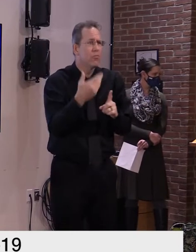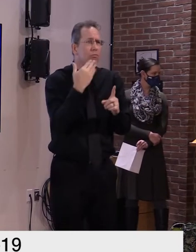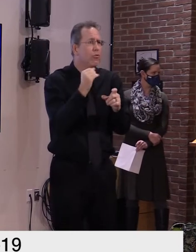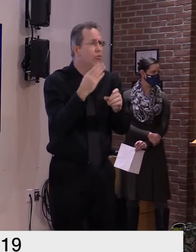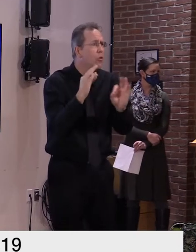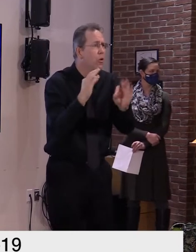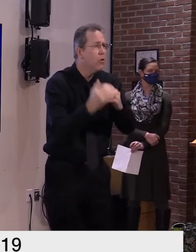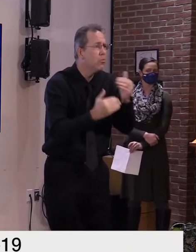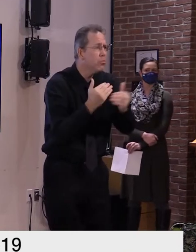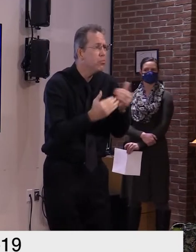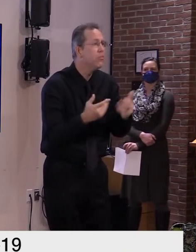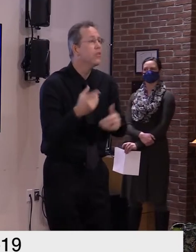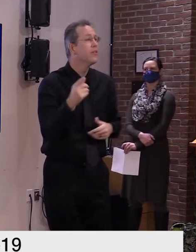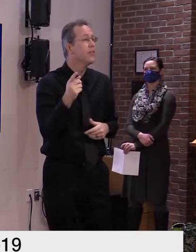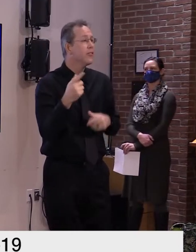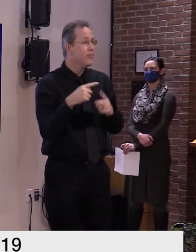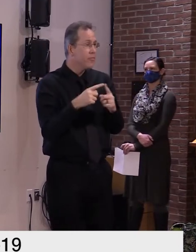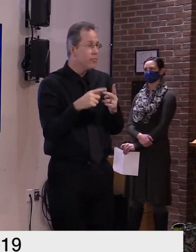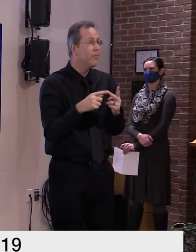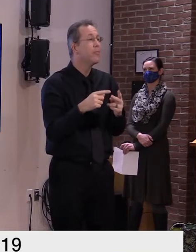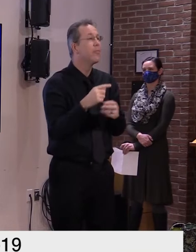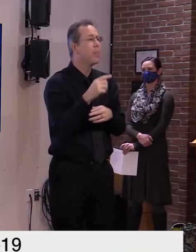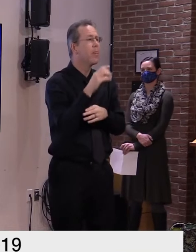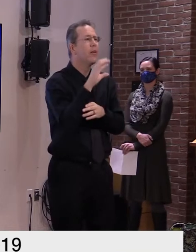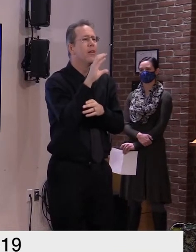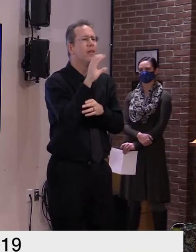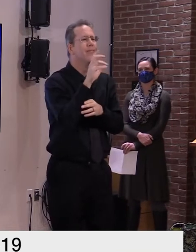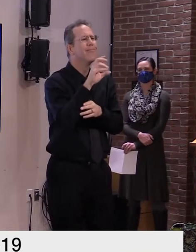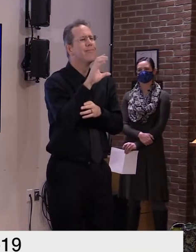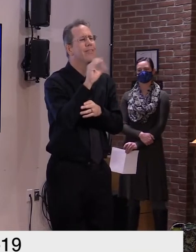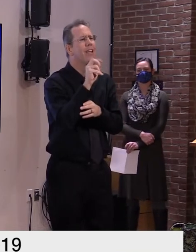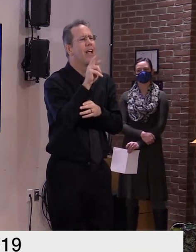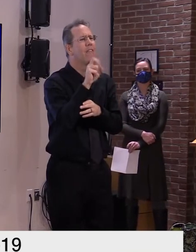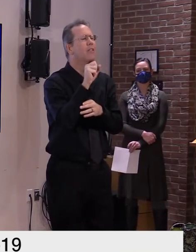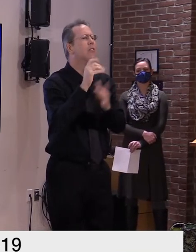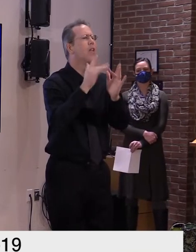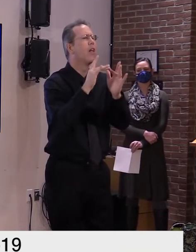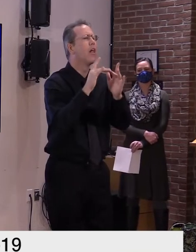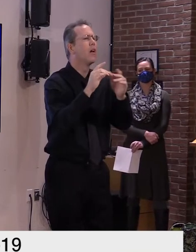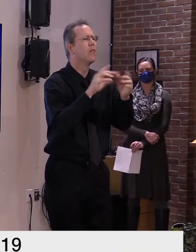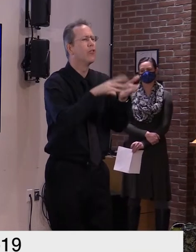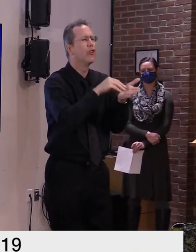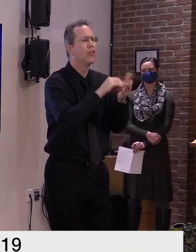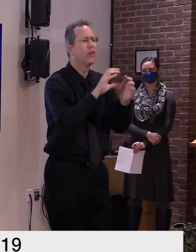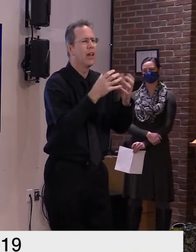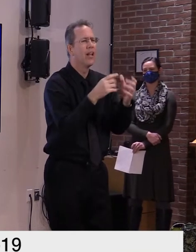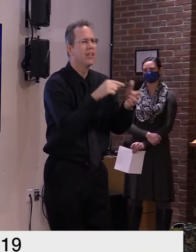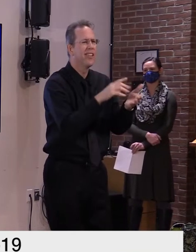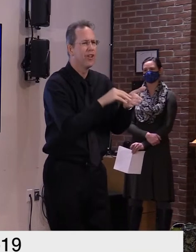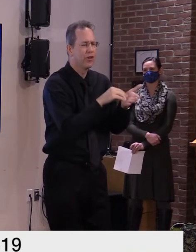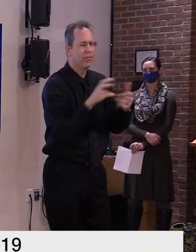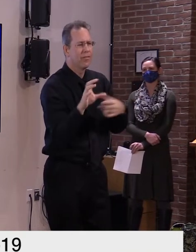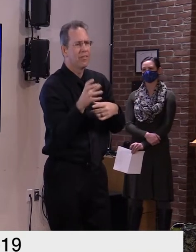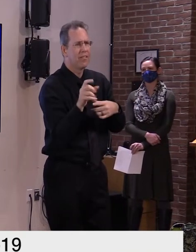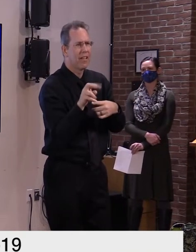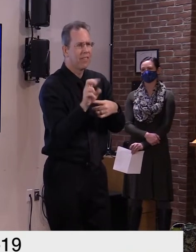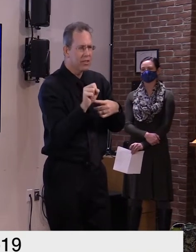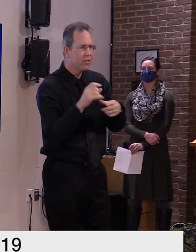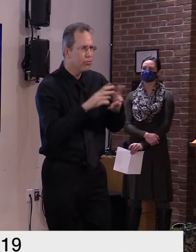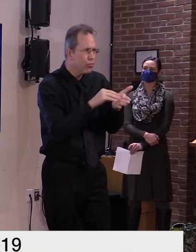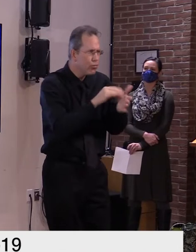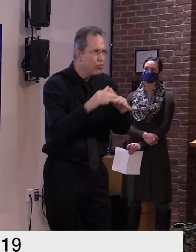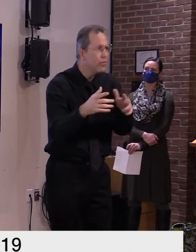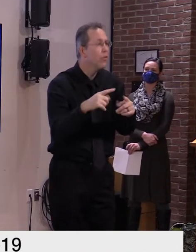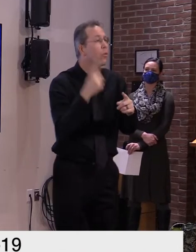canvas or other online platforms and to move their curriculum into these systems as one center director wrote in an email last week